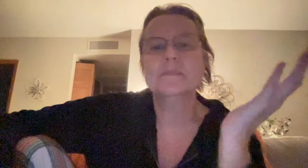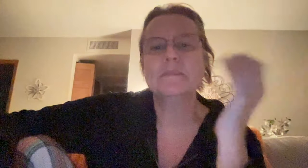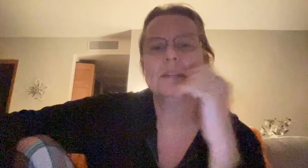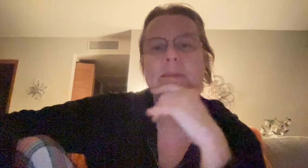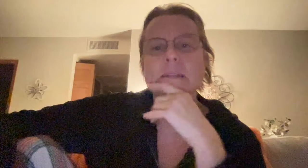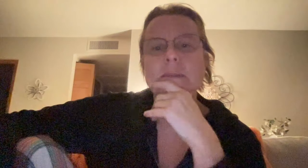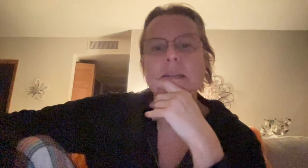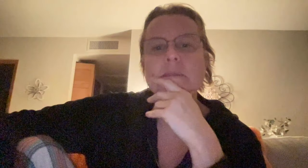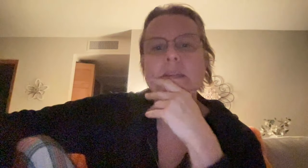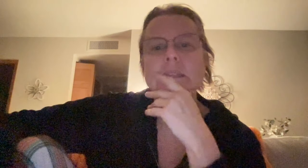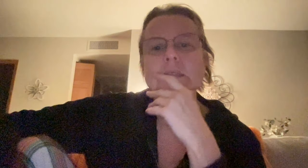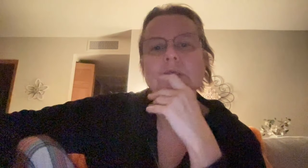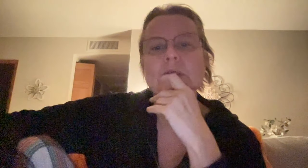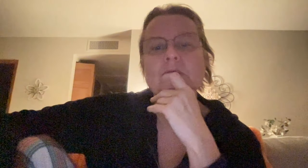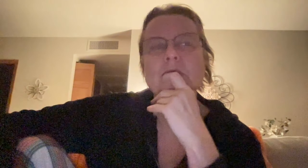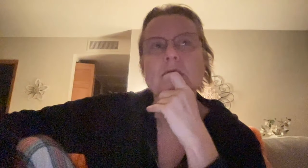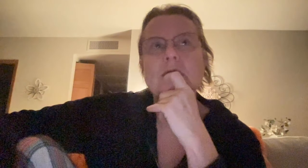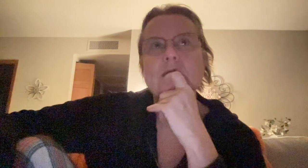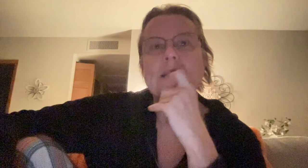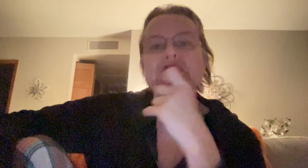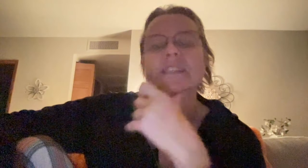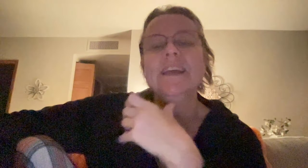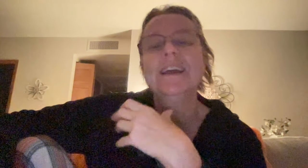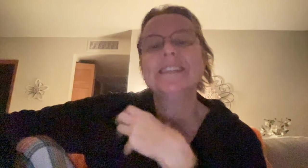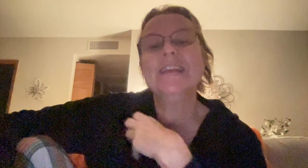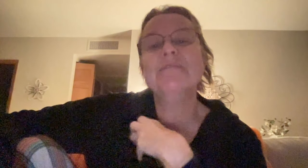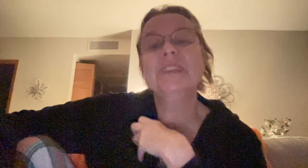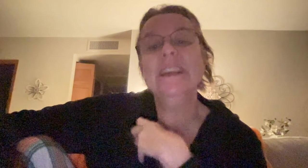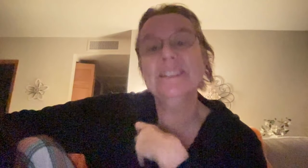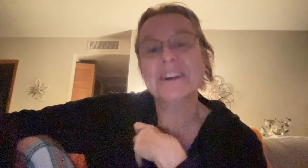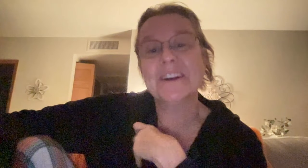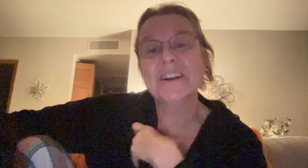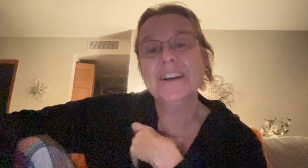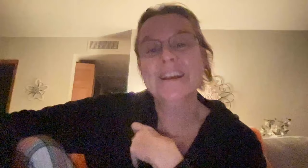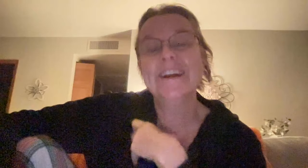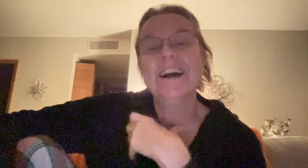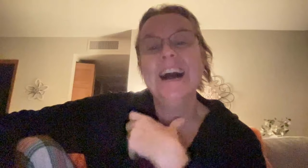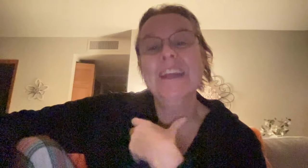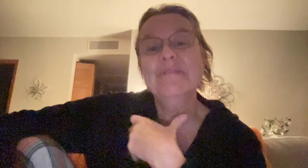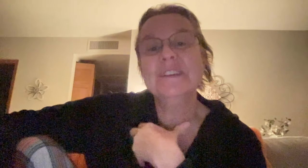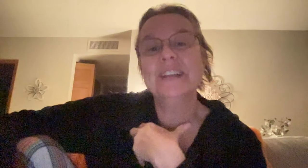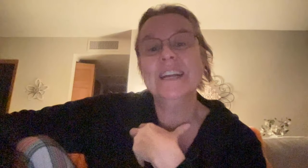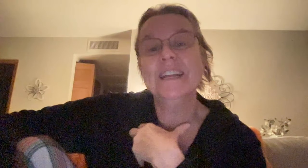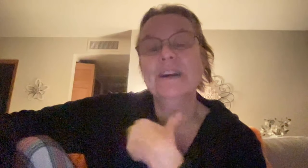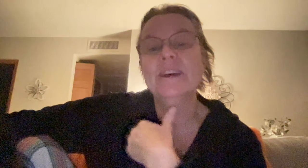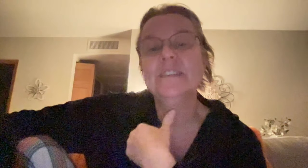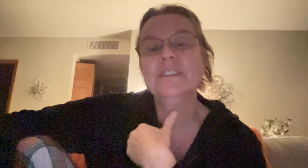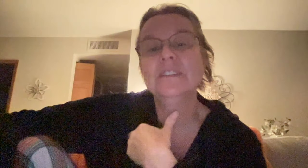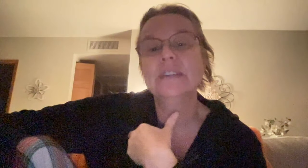those people to get back to me anyways. So it's just as a feeler, I feel like if I've asked you to leave a